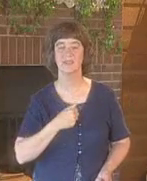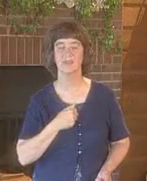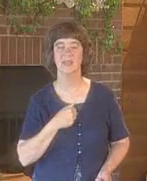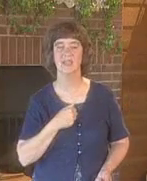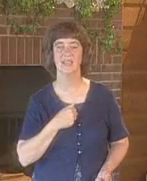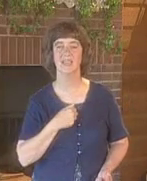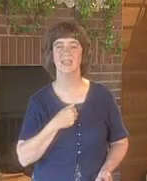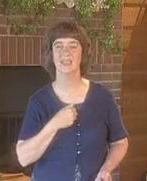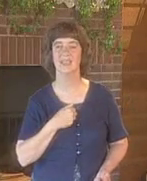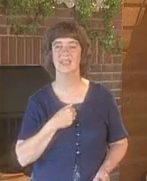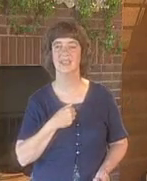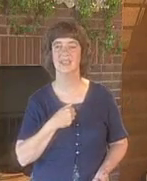me.